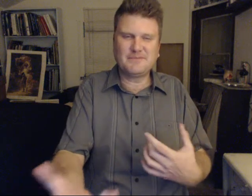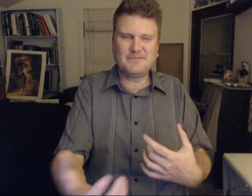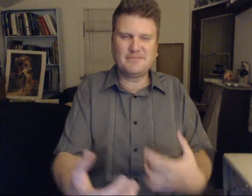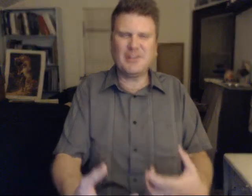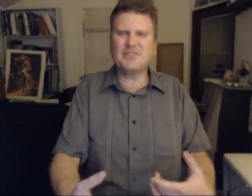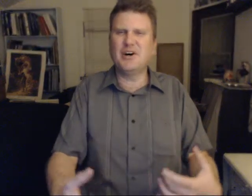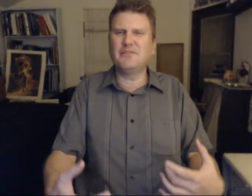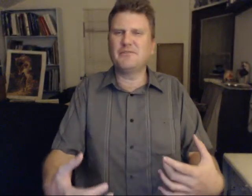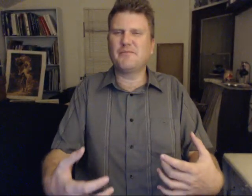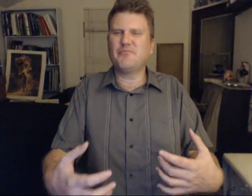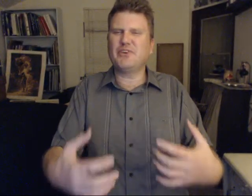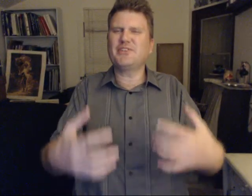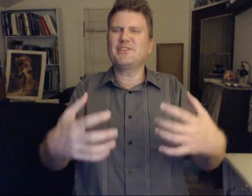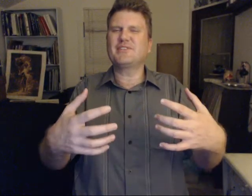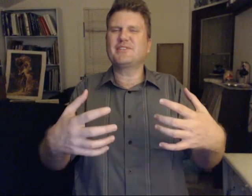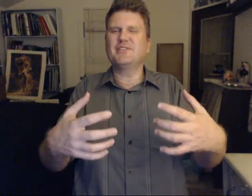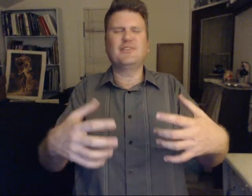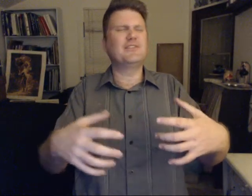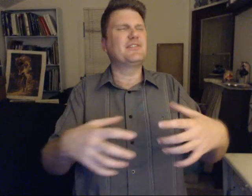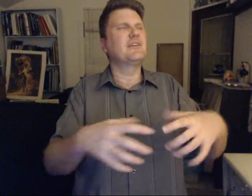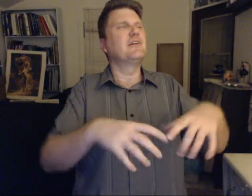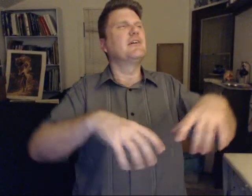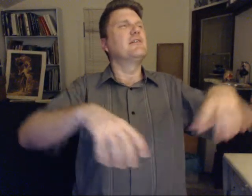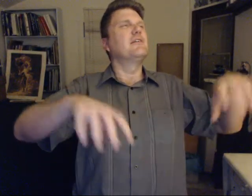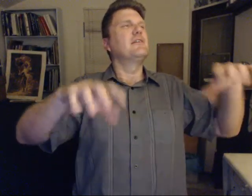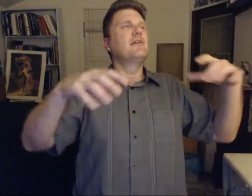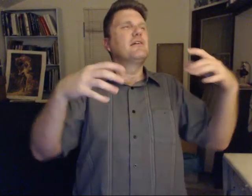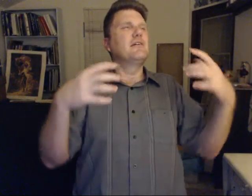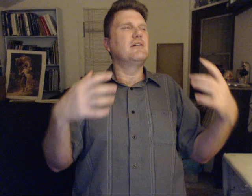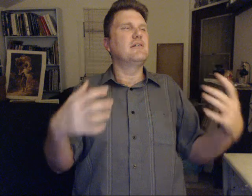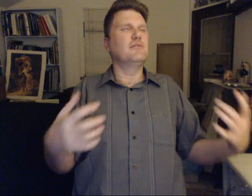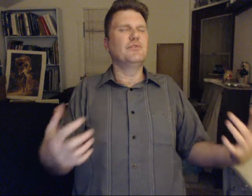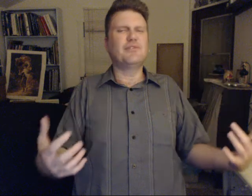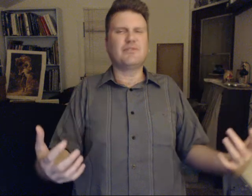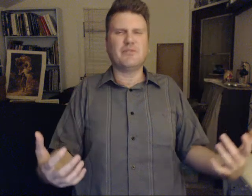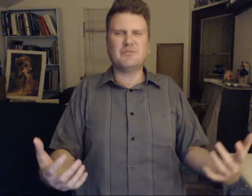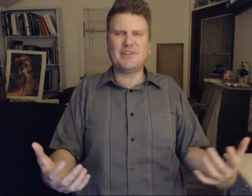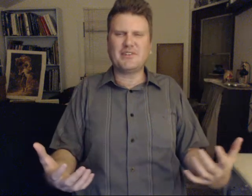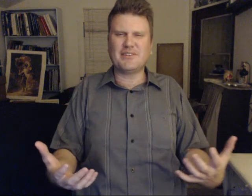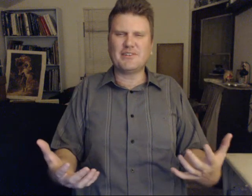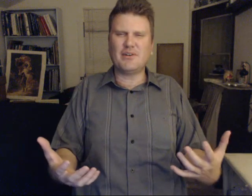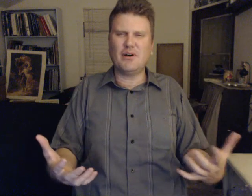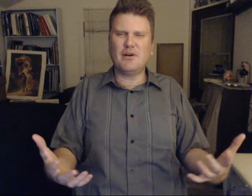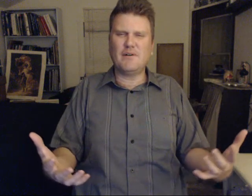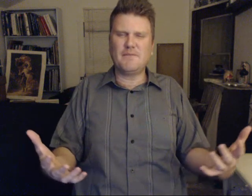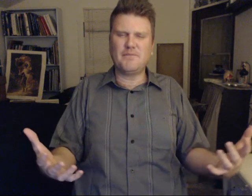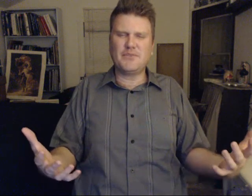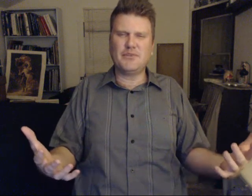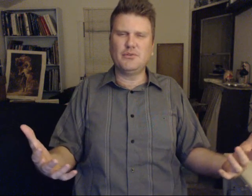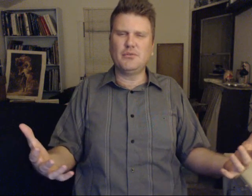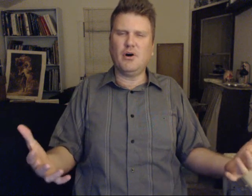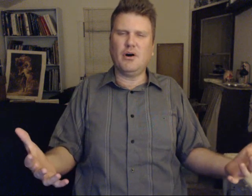Much love. Blessings. This is Lucifer. Blessings. To you all.